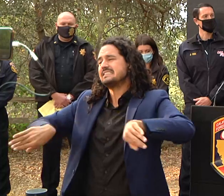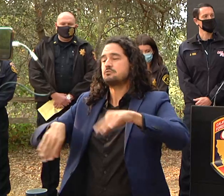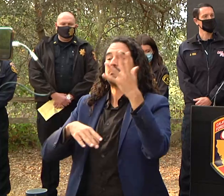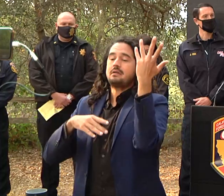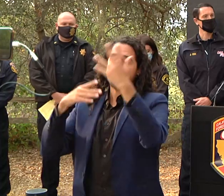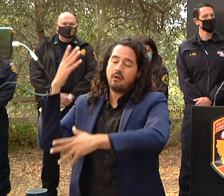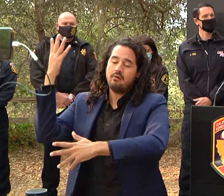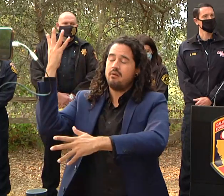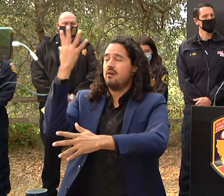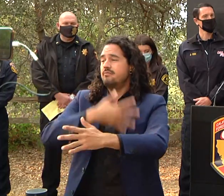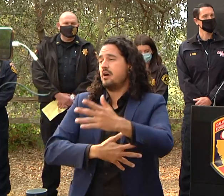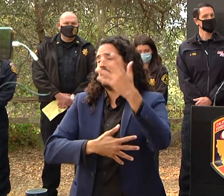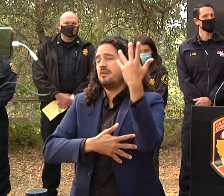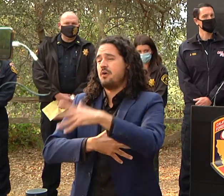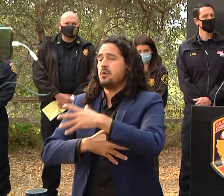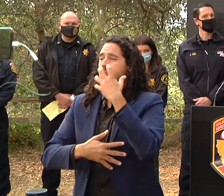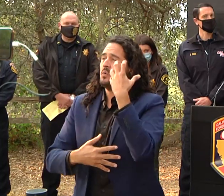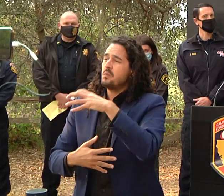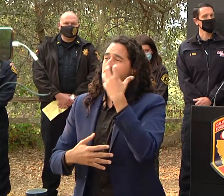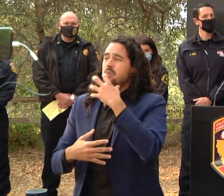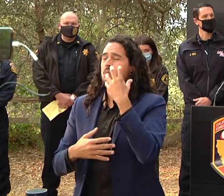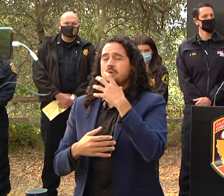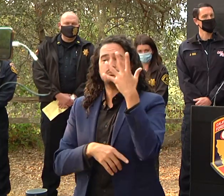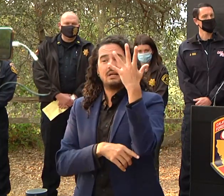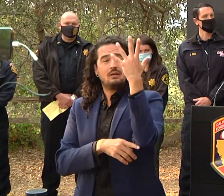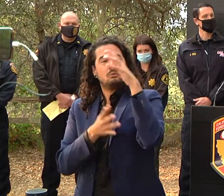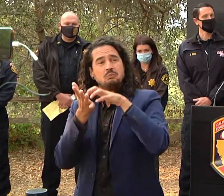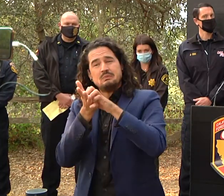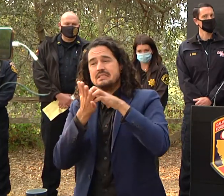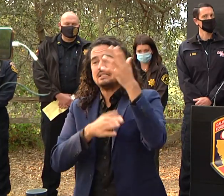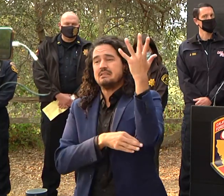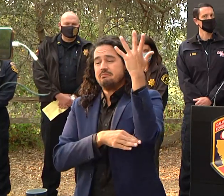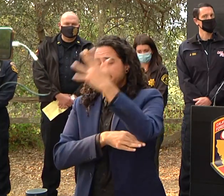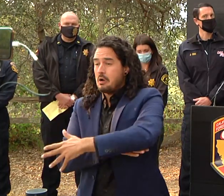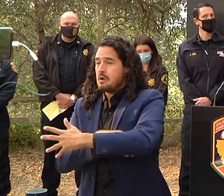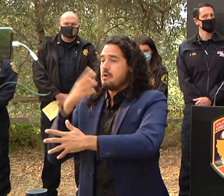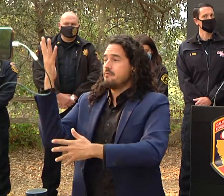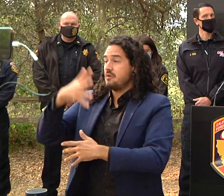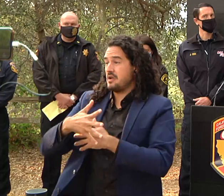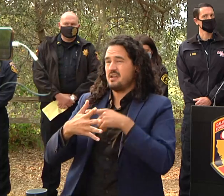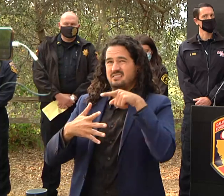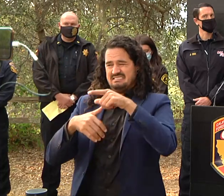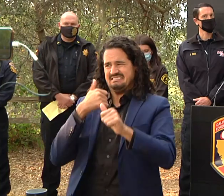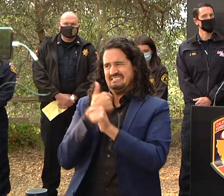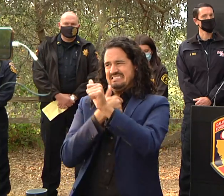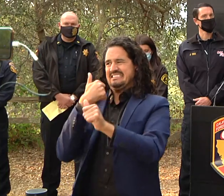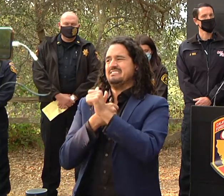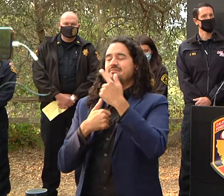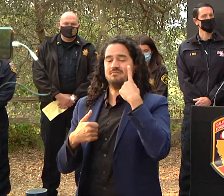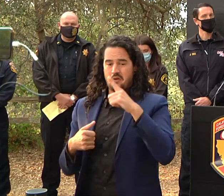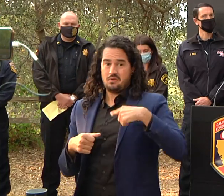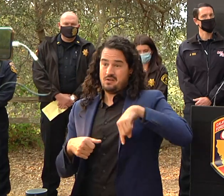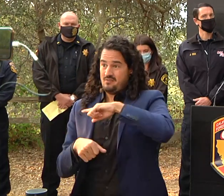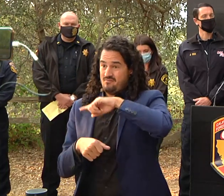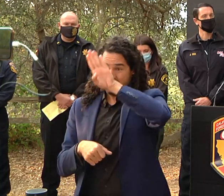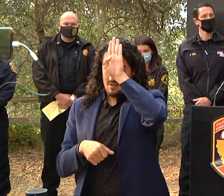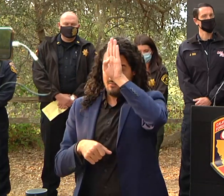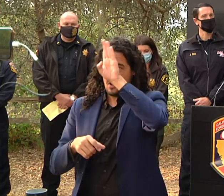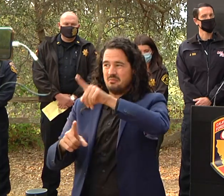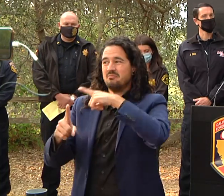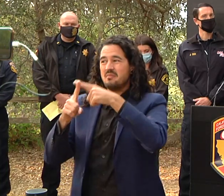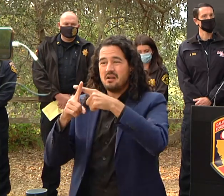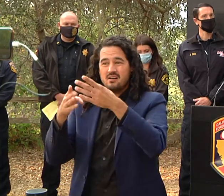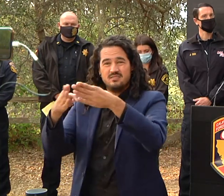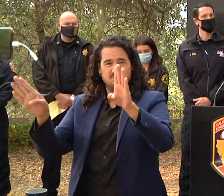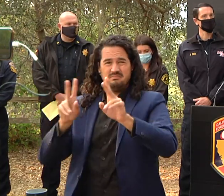are coming down and that causing a safety concern not only to our personnel but potential public that may be in those areas and that again that's why we have